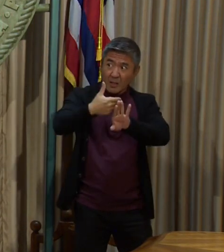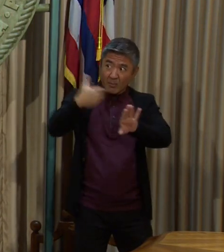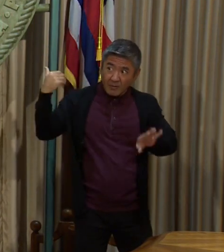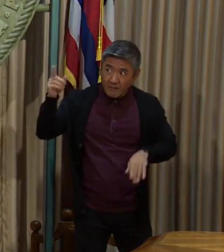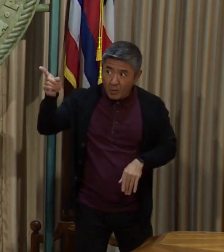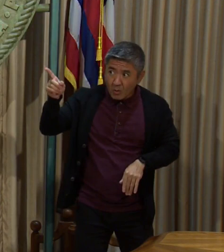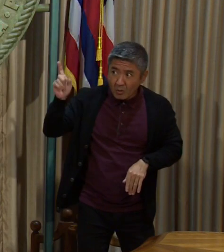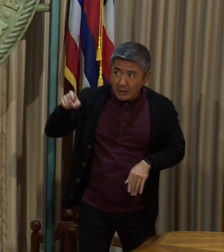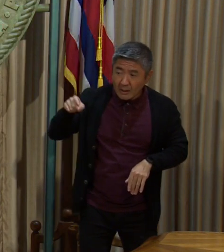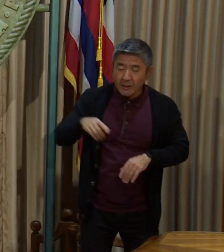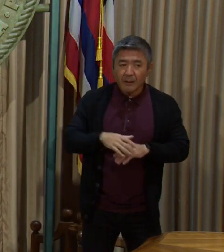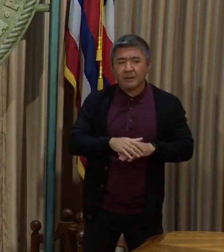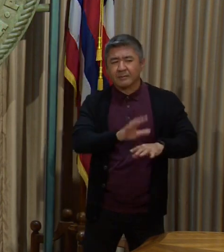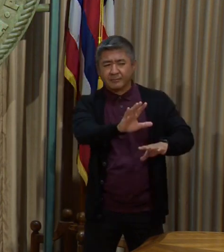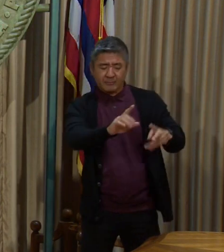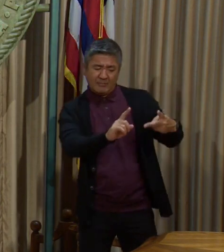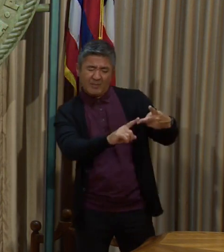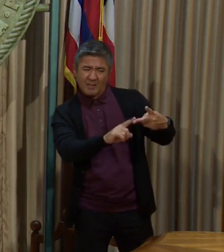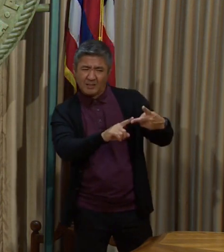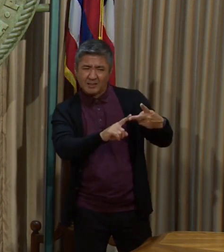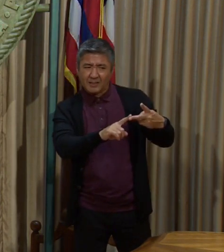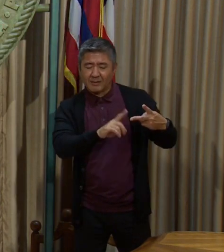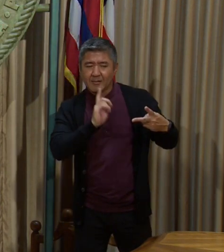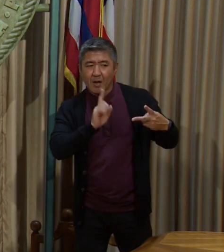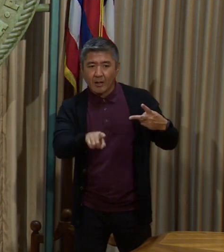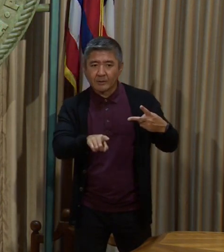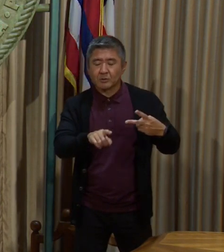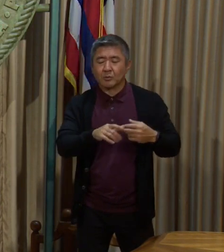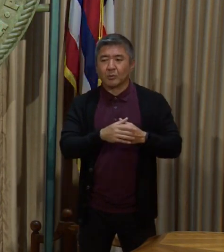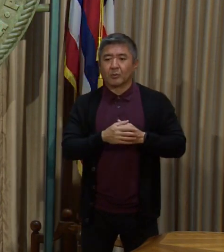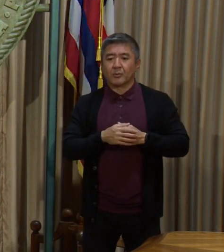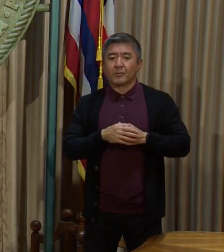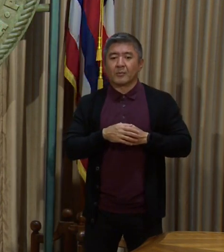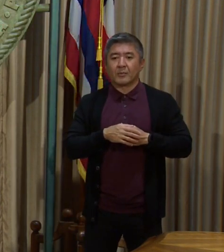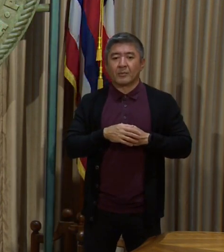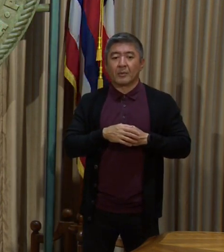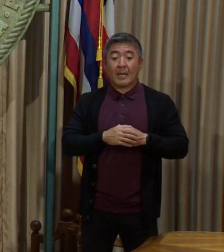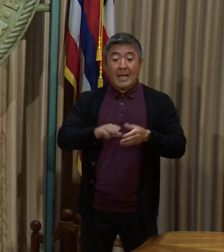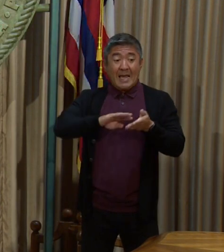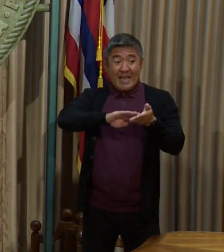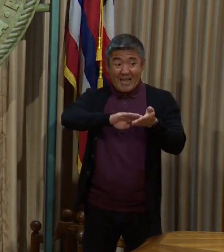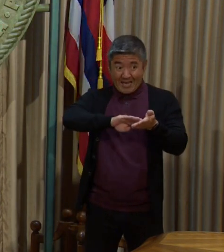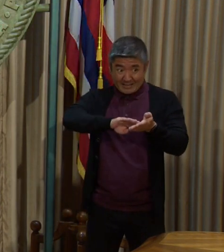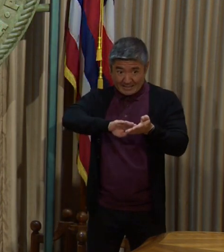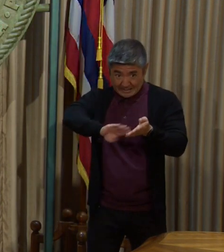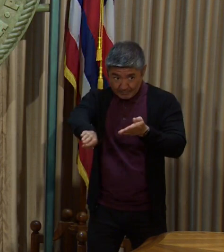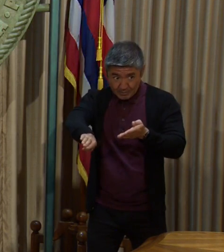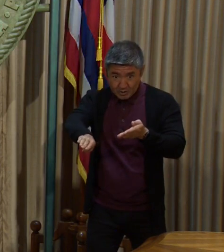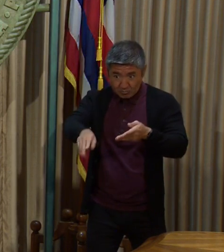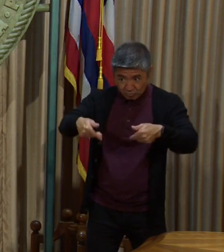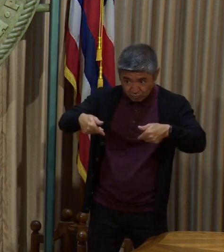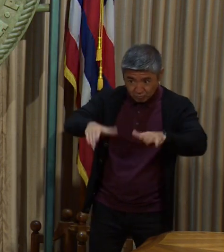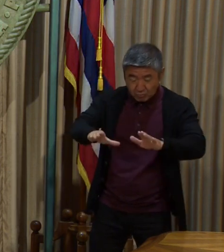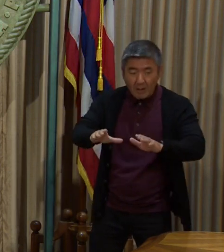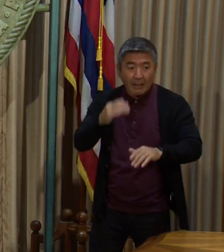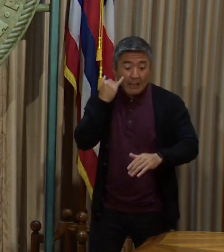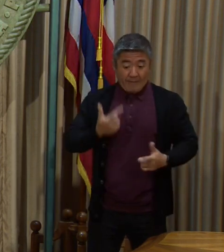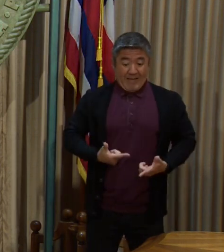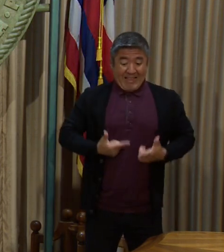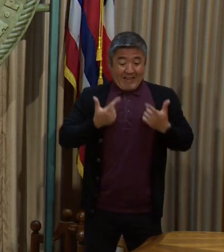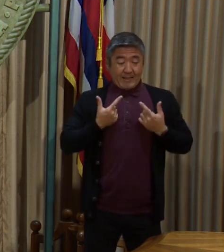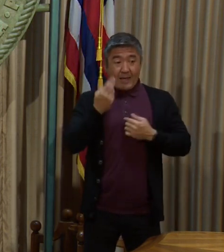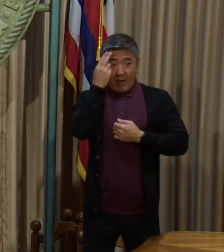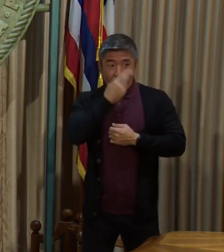so Manolo, starting with the second question first again. Yes, this exception only applies for Hawaii residents